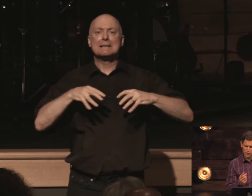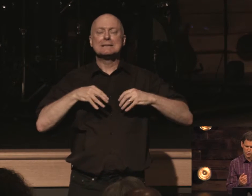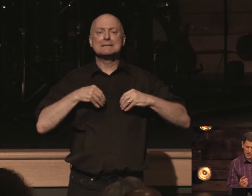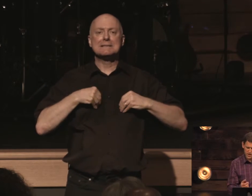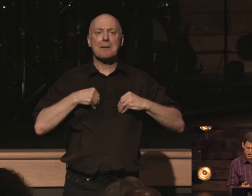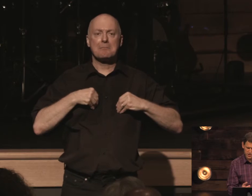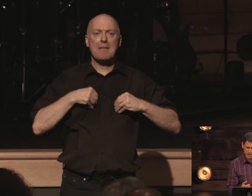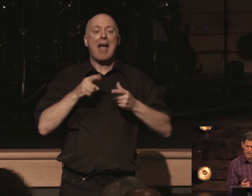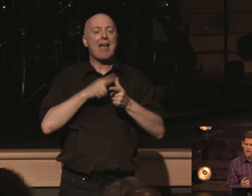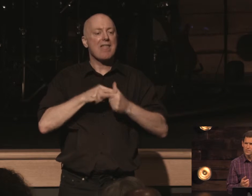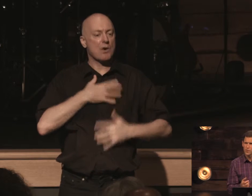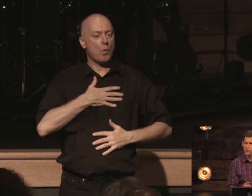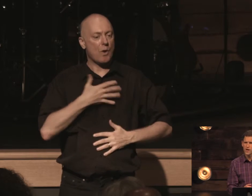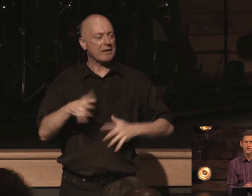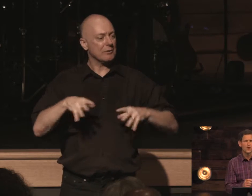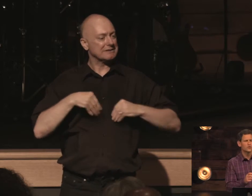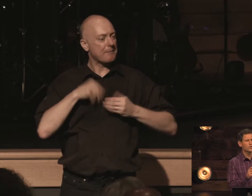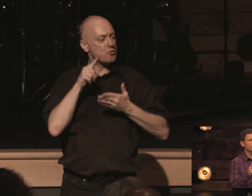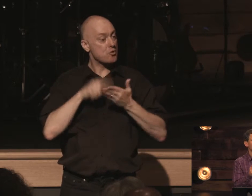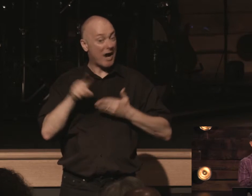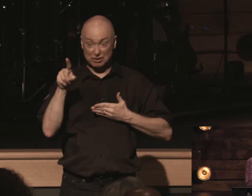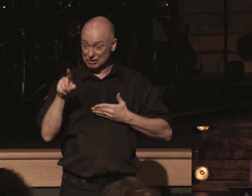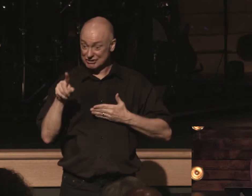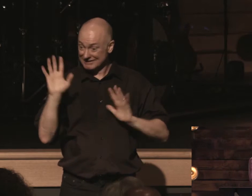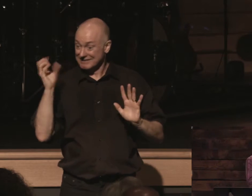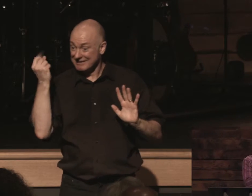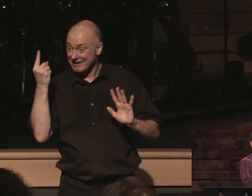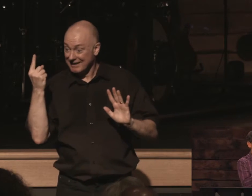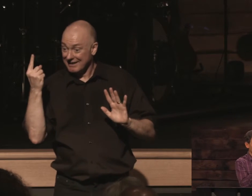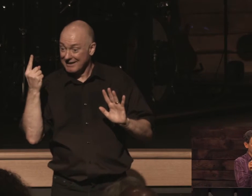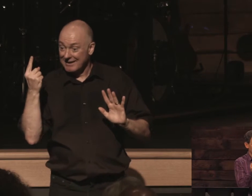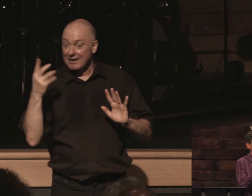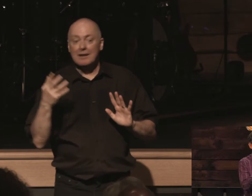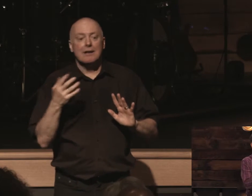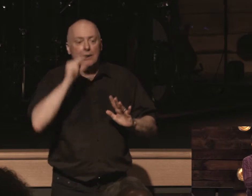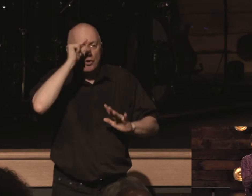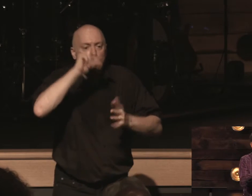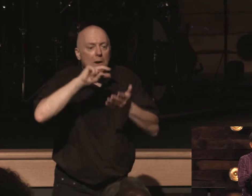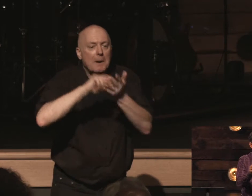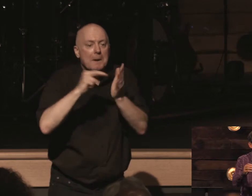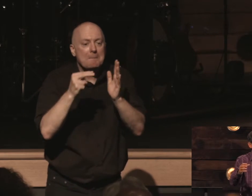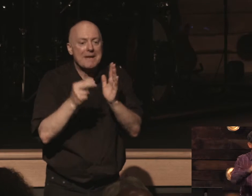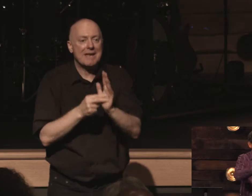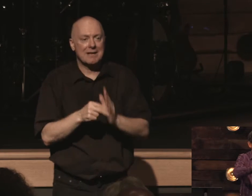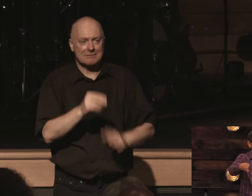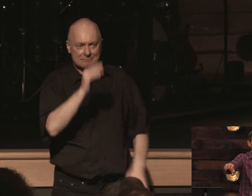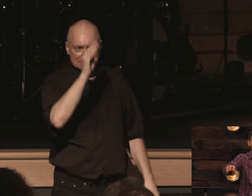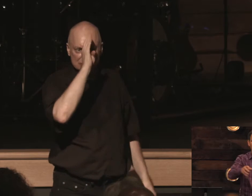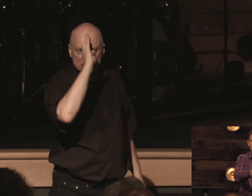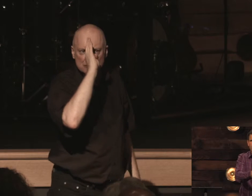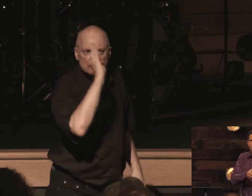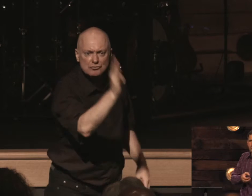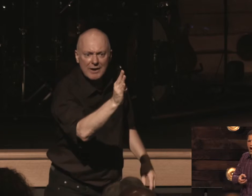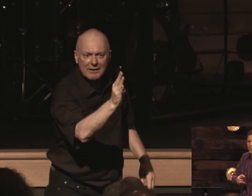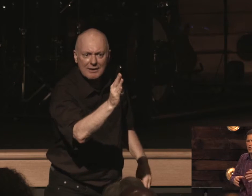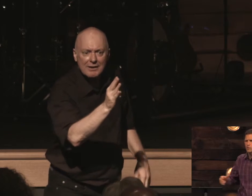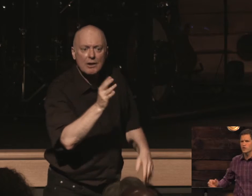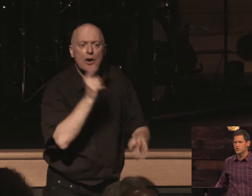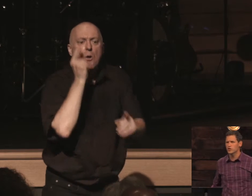correction for their lives so correction here literally means in the greek to straighten or to restore to proper original